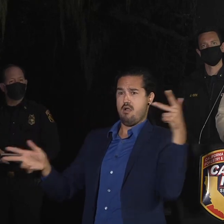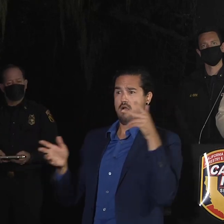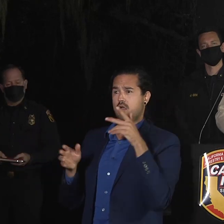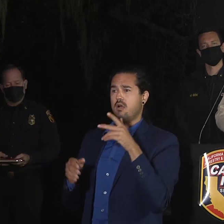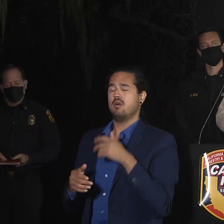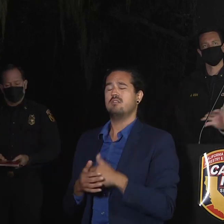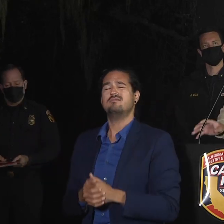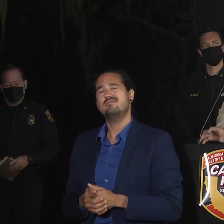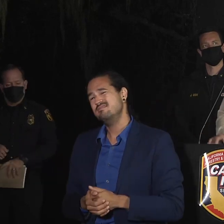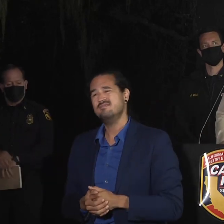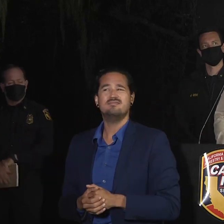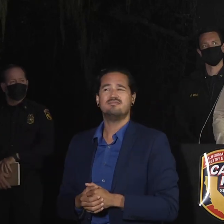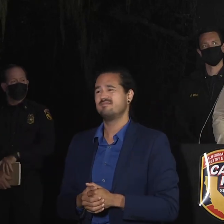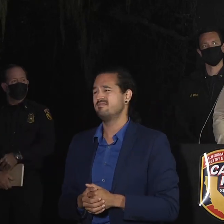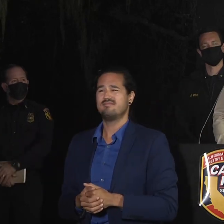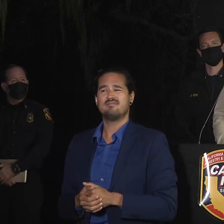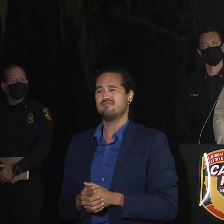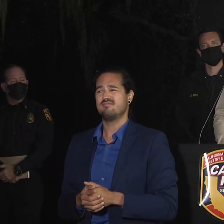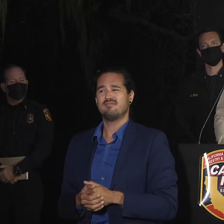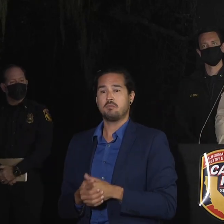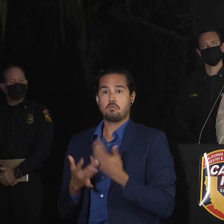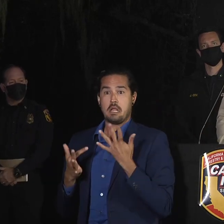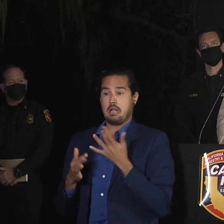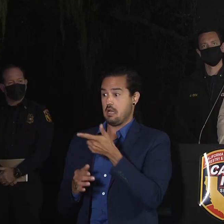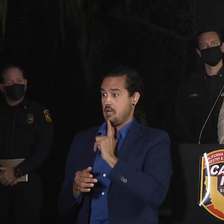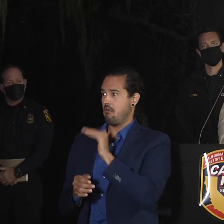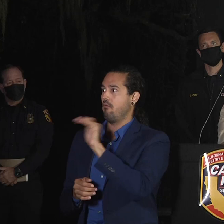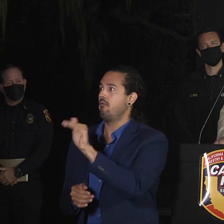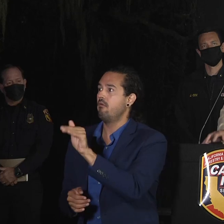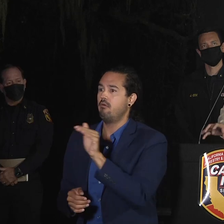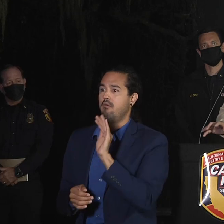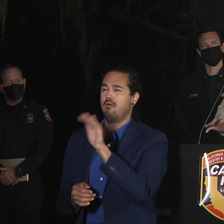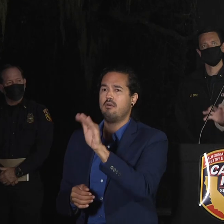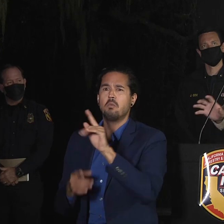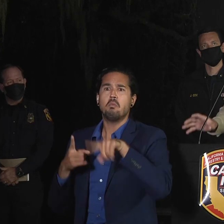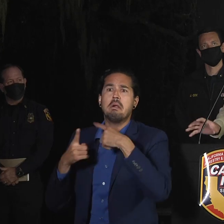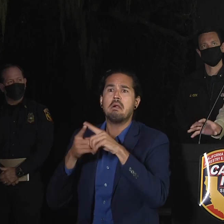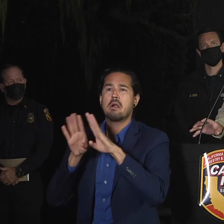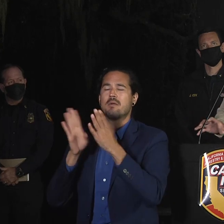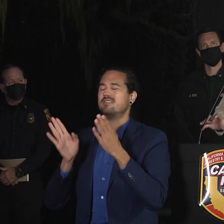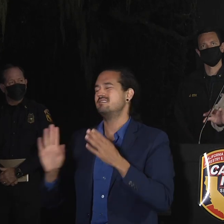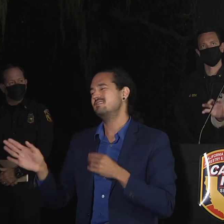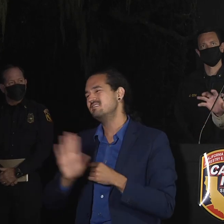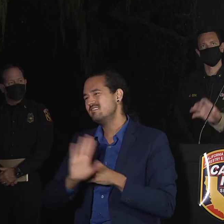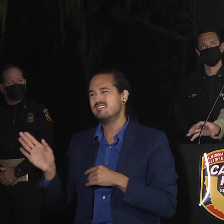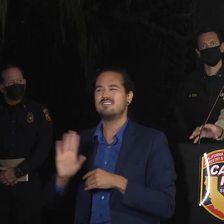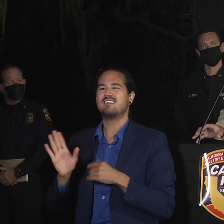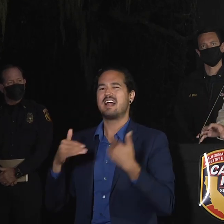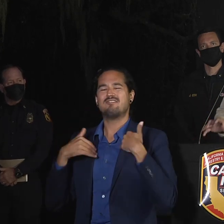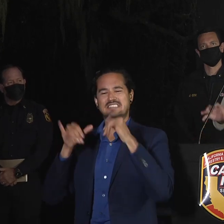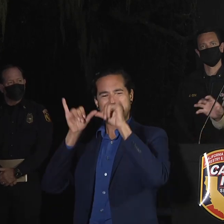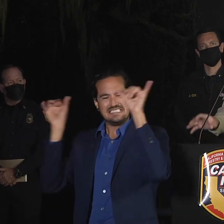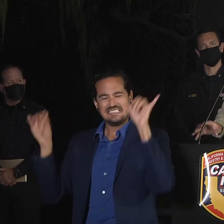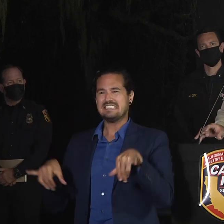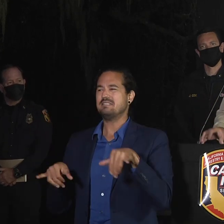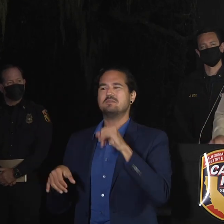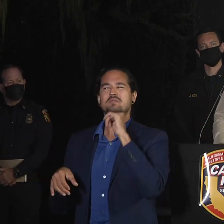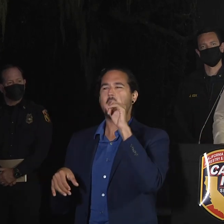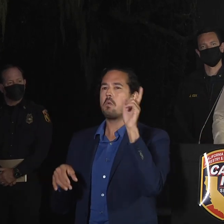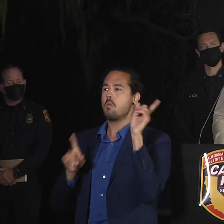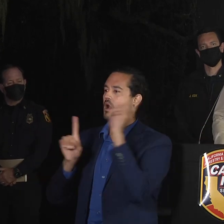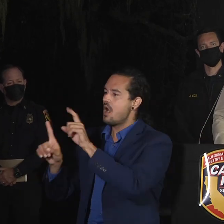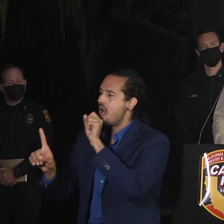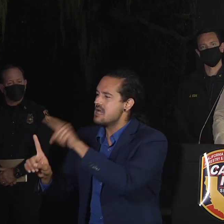possible to be able to get people in as efficiently as possible. So definitely don't, don't, don't feel like you have to, you know, wait at a checkpoint for more